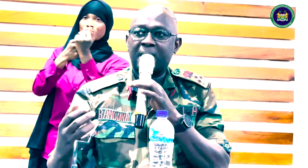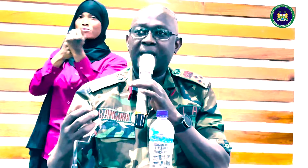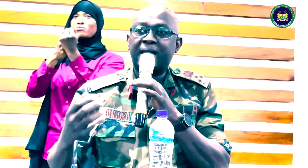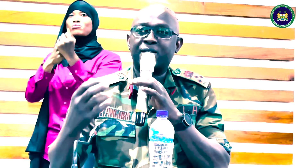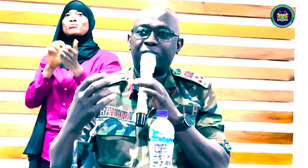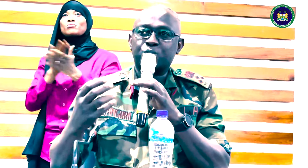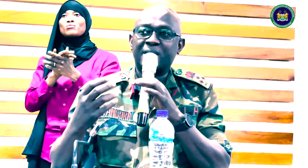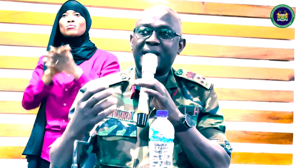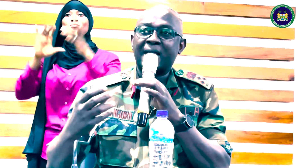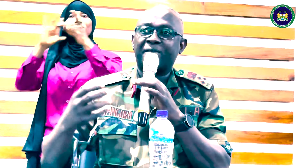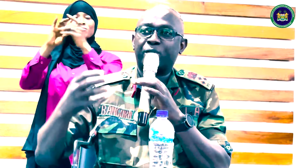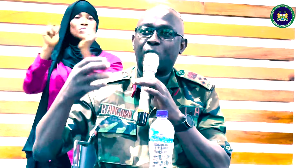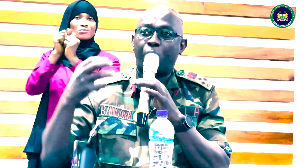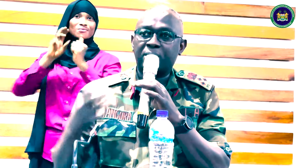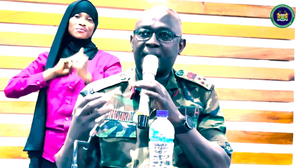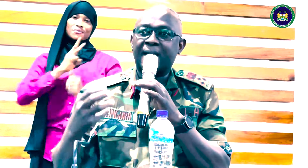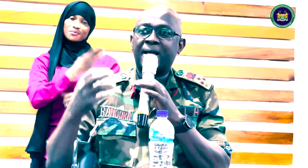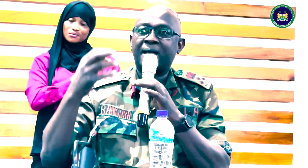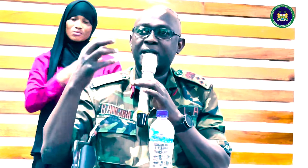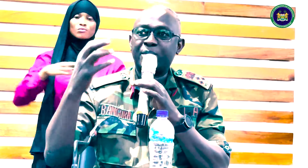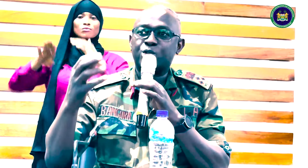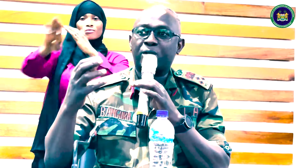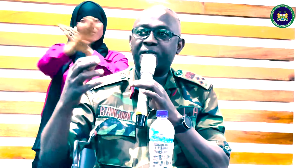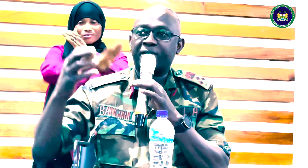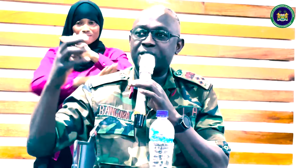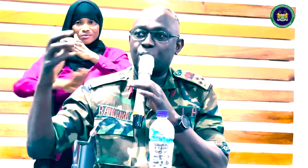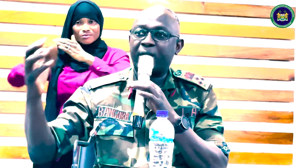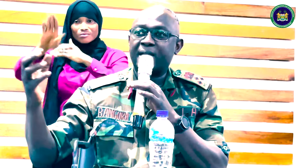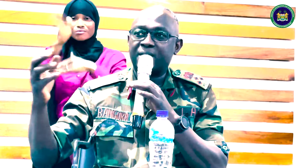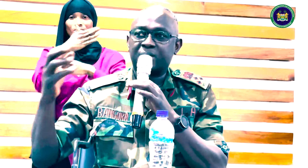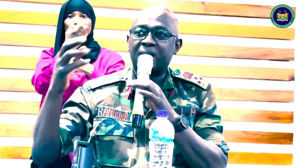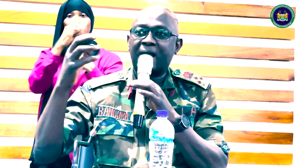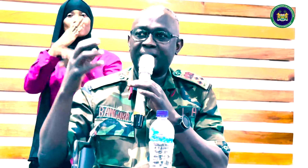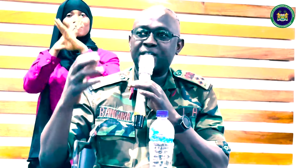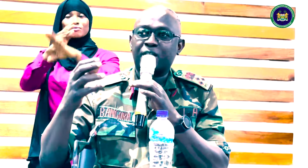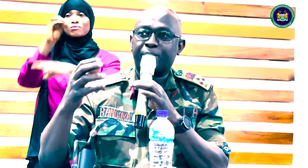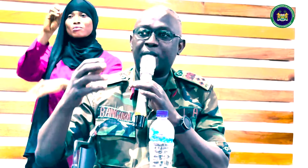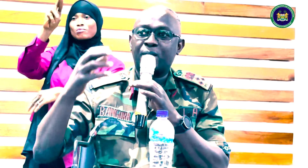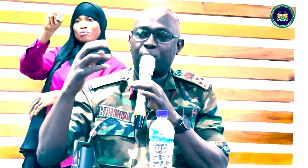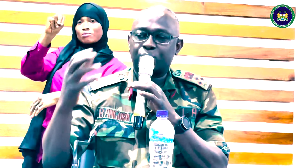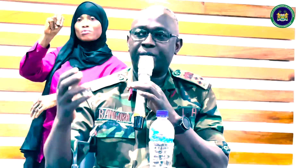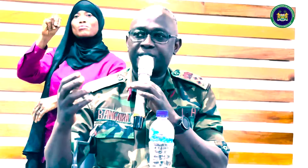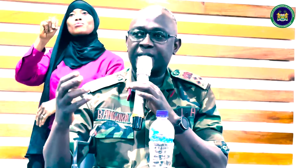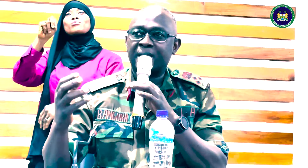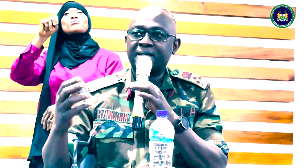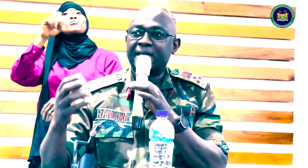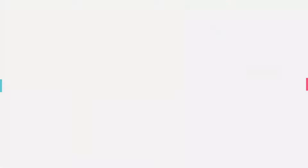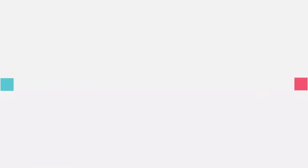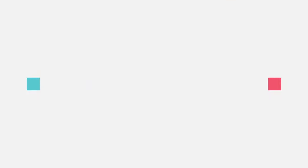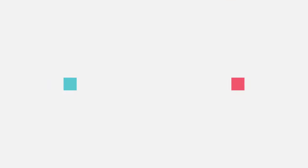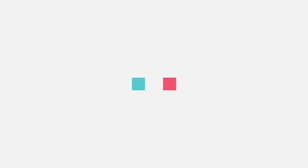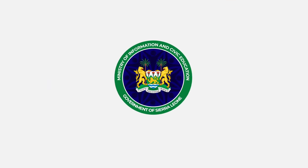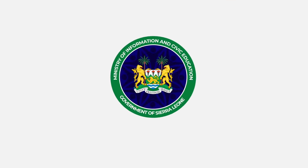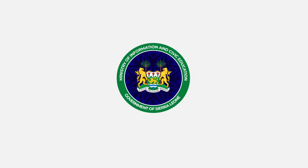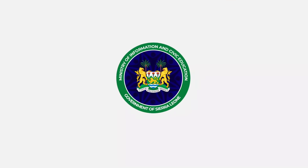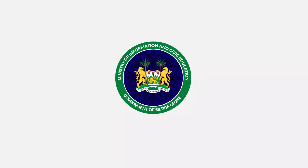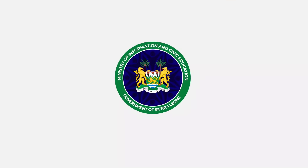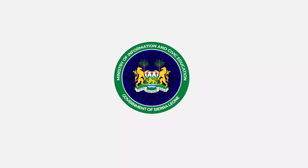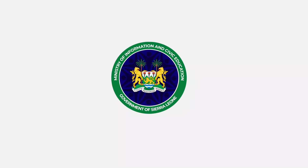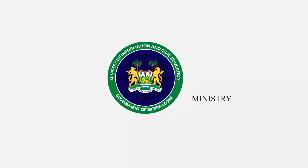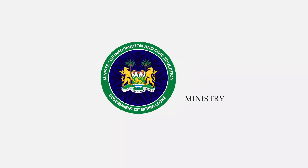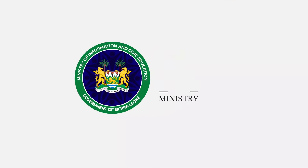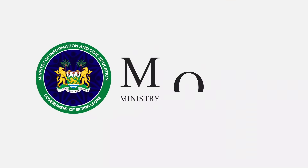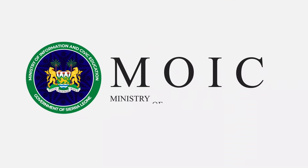us. And the forces we can get for them under the Ministry of Defence, WNS, and the SLP authority. need. In